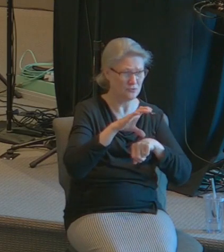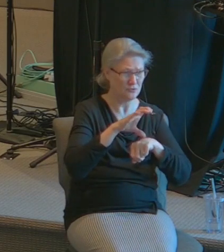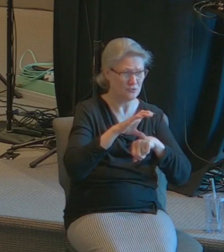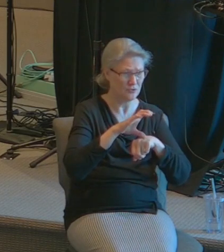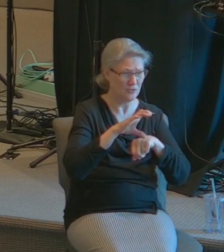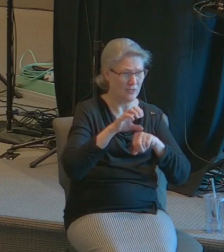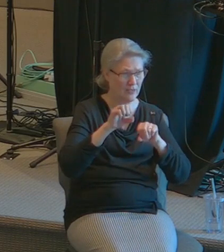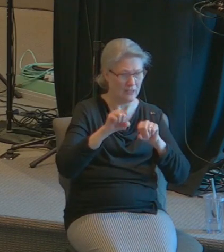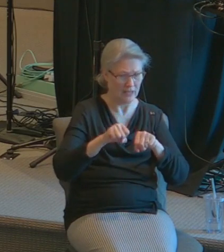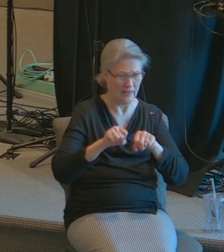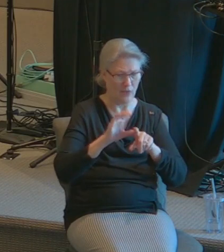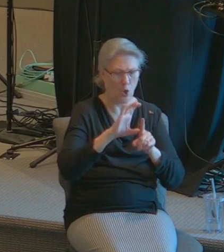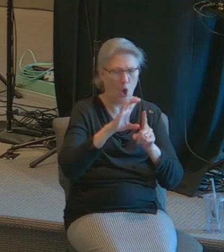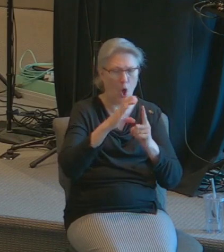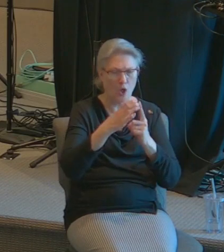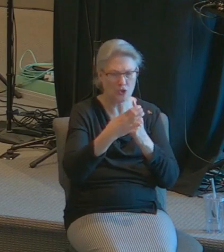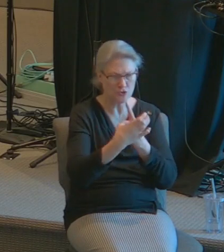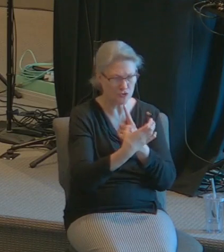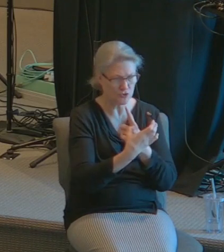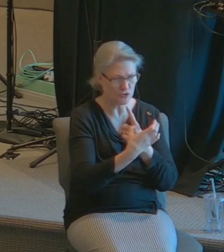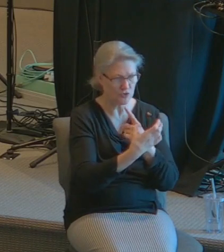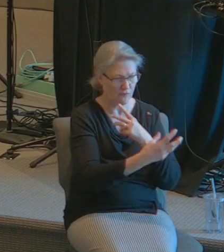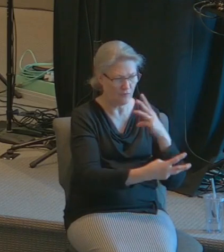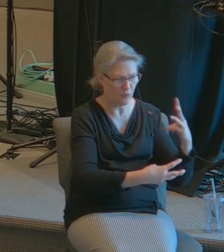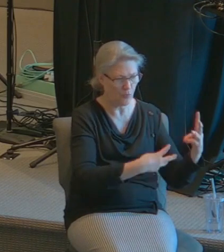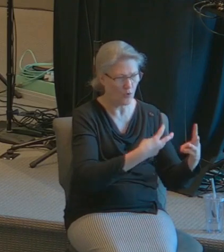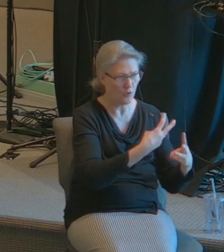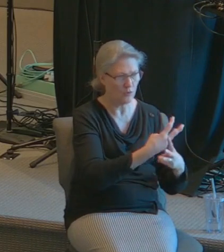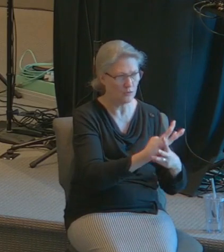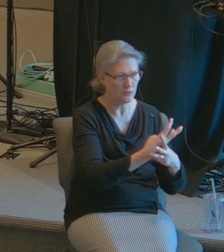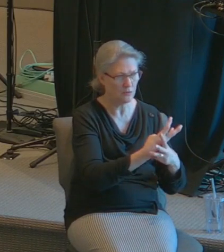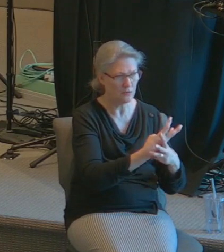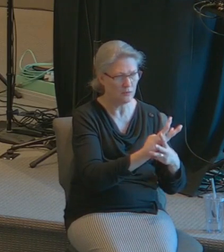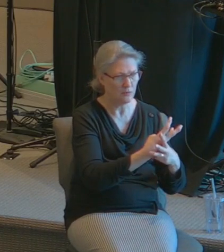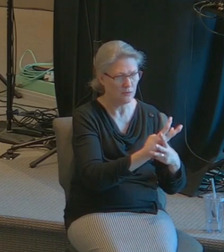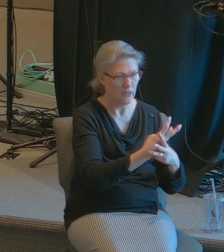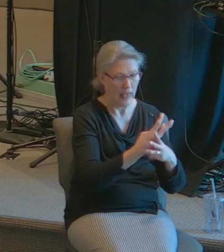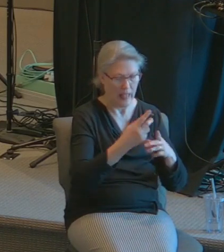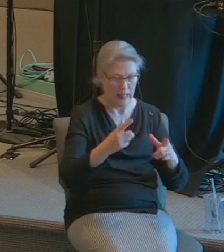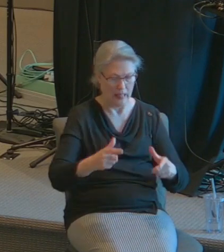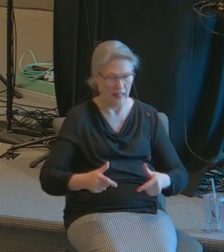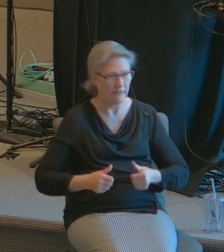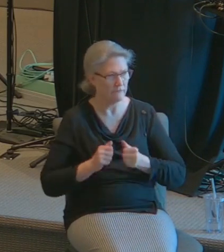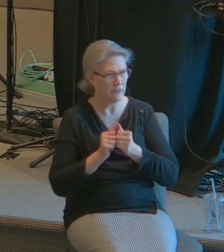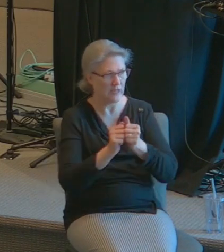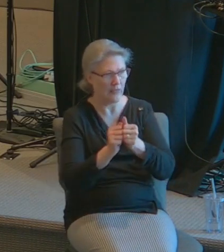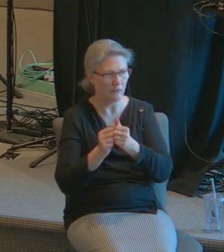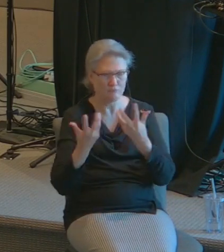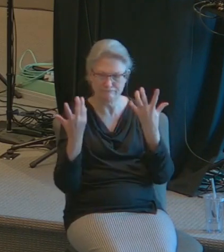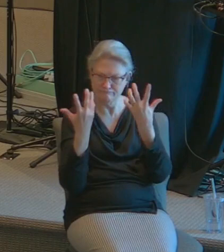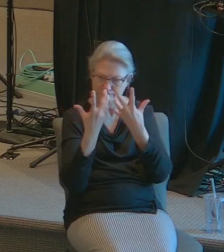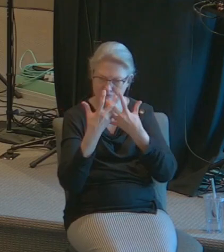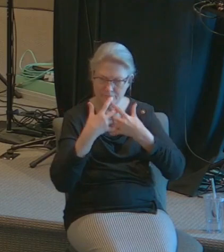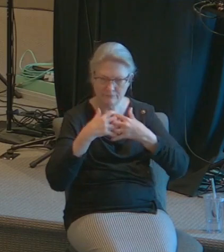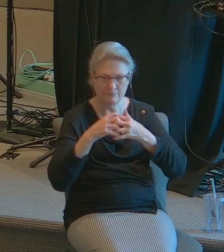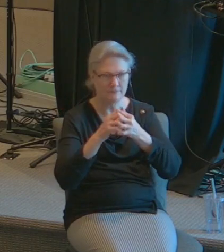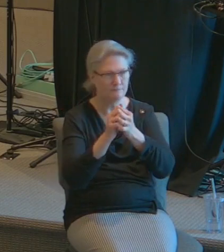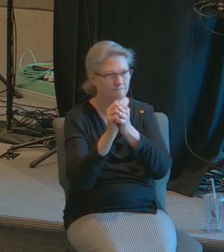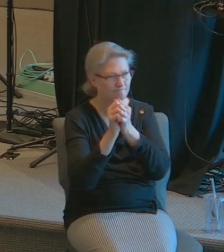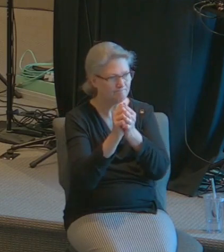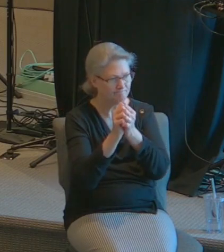can the cultures of the world live together in perfect harmony